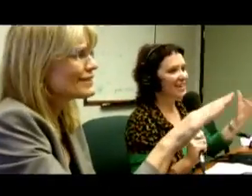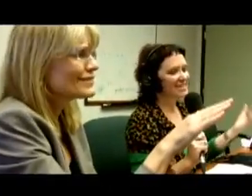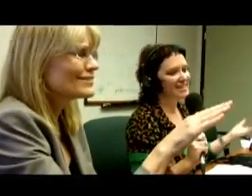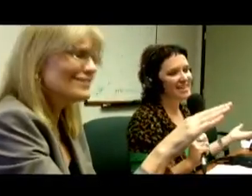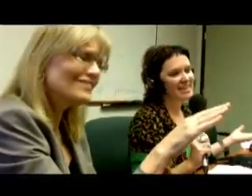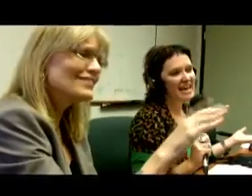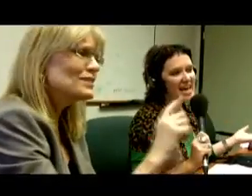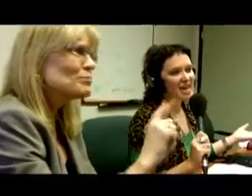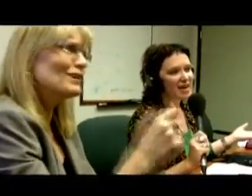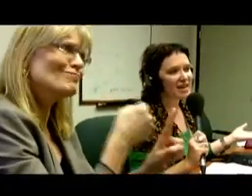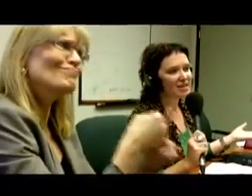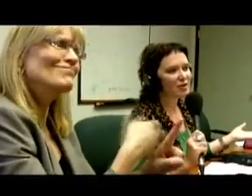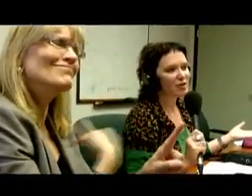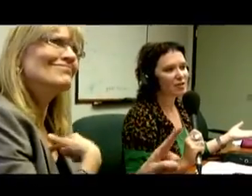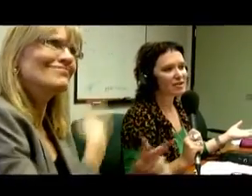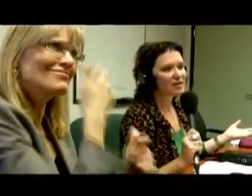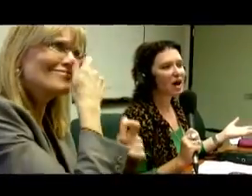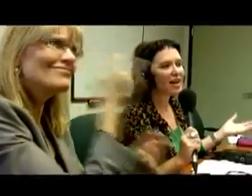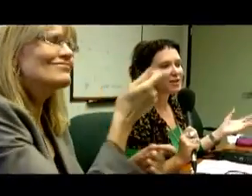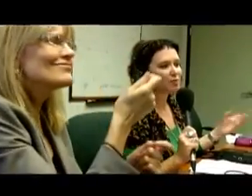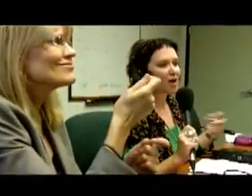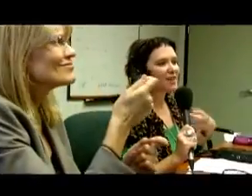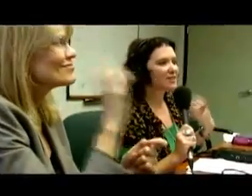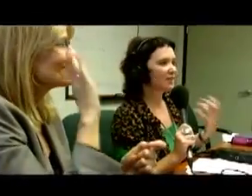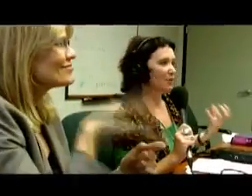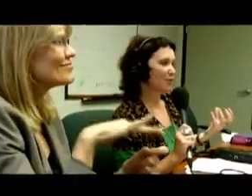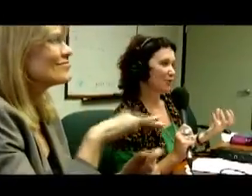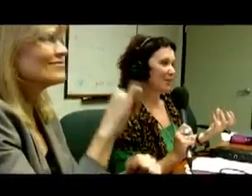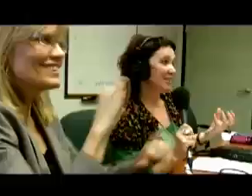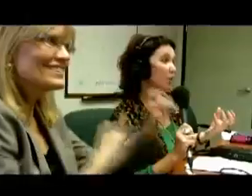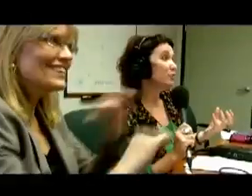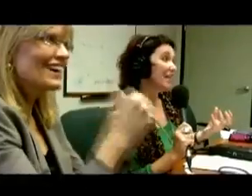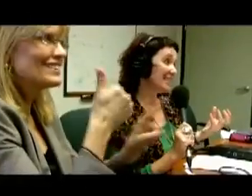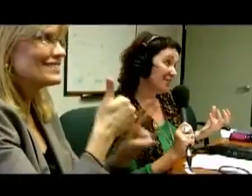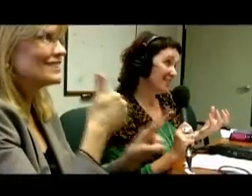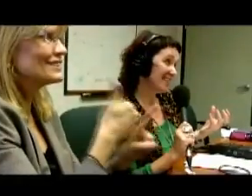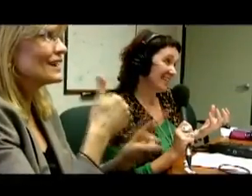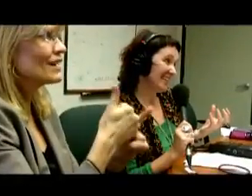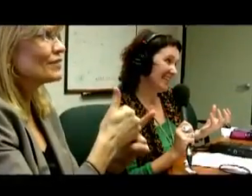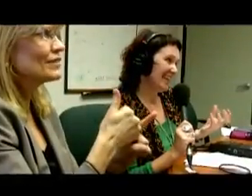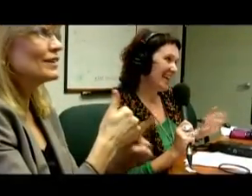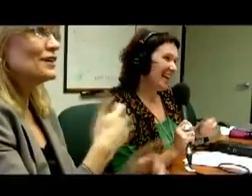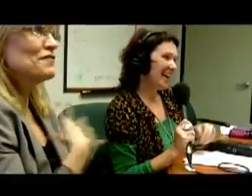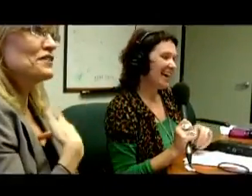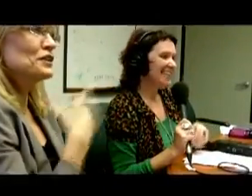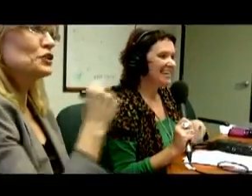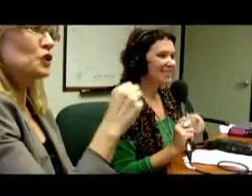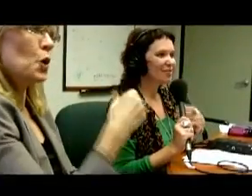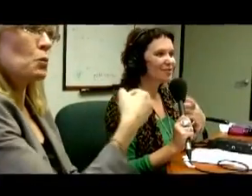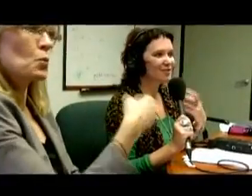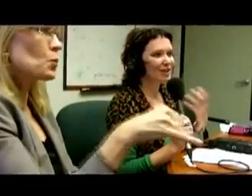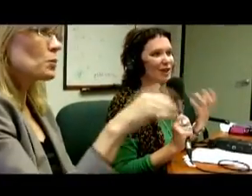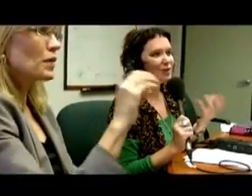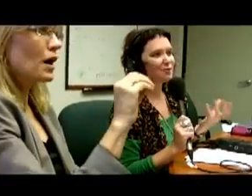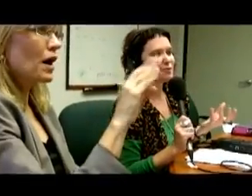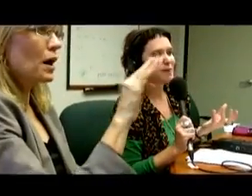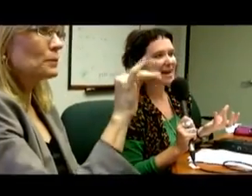that science prides itself on its objectivity. And there's often a lot of debate